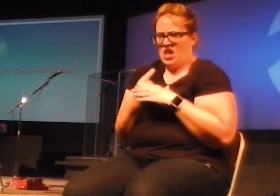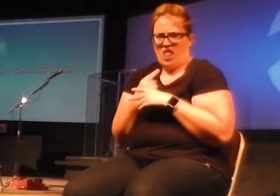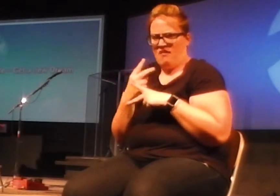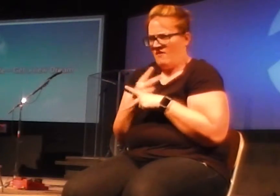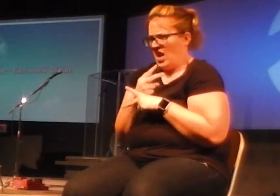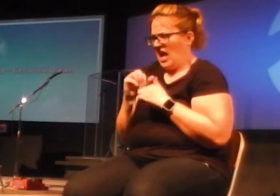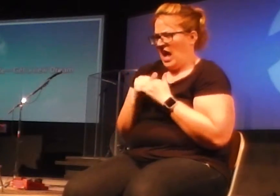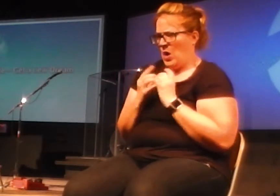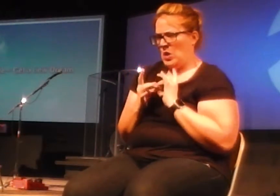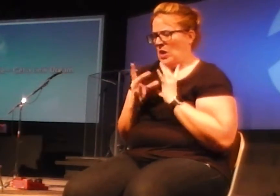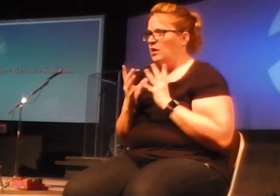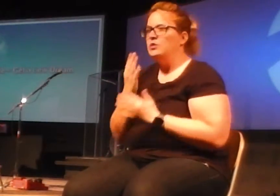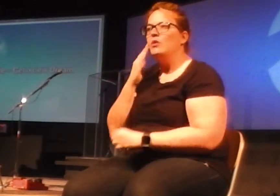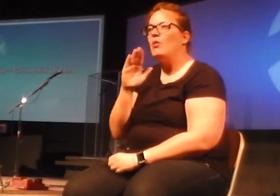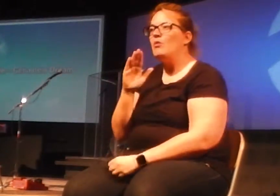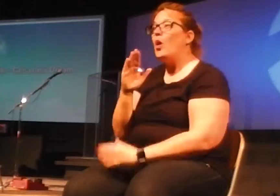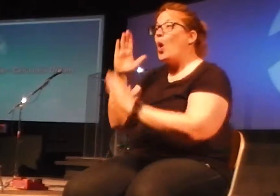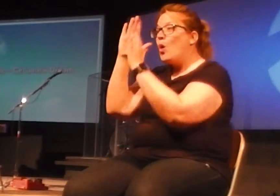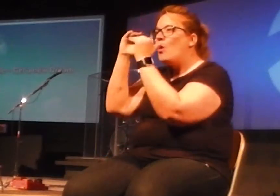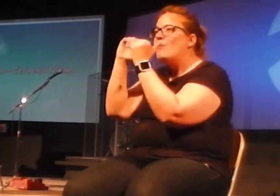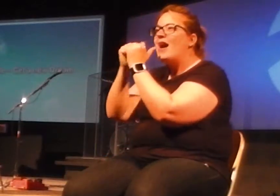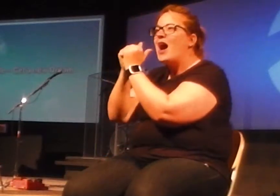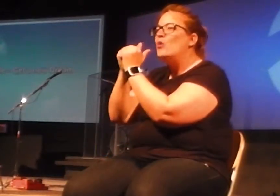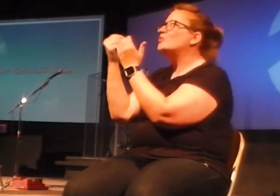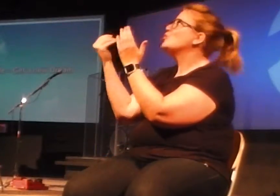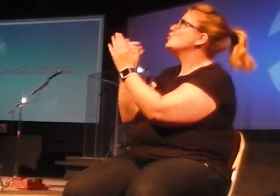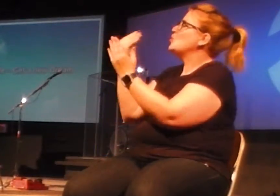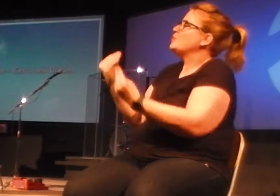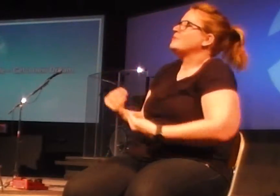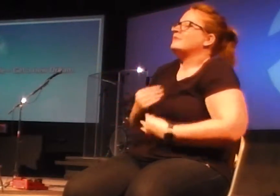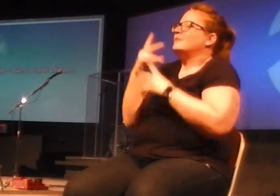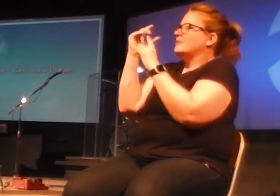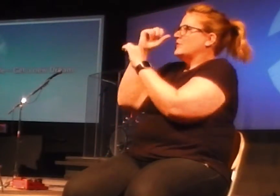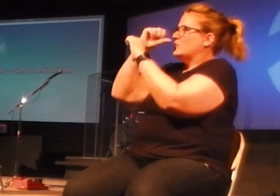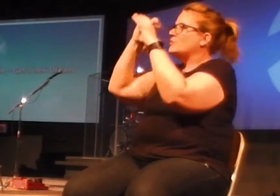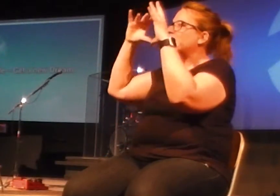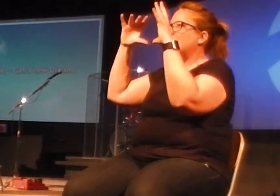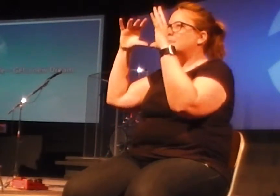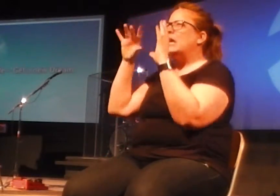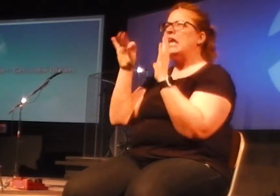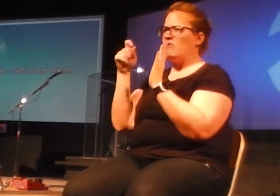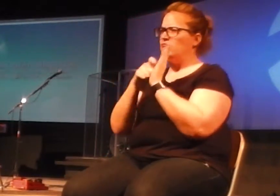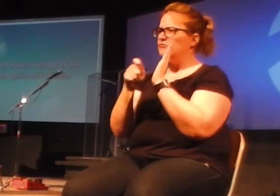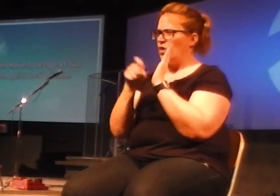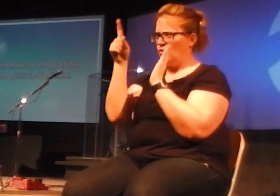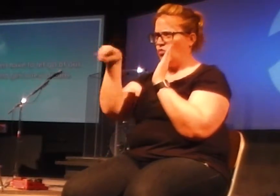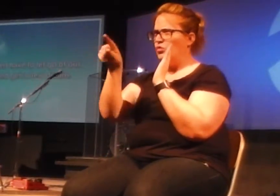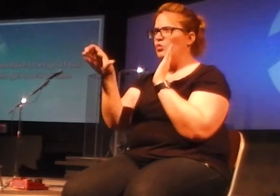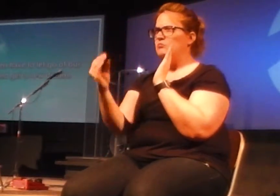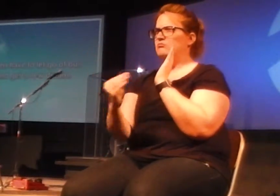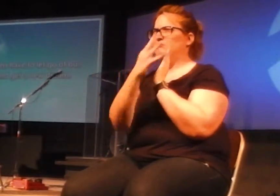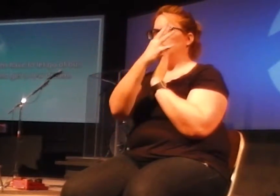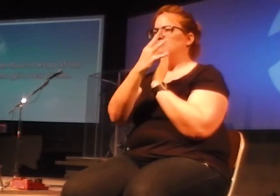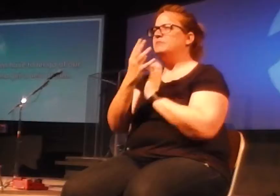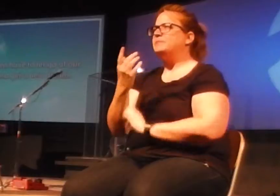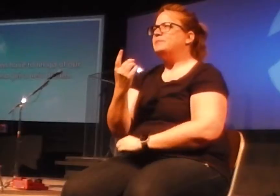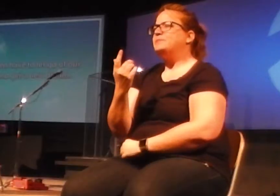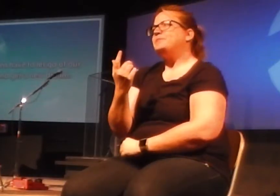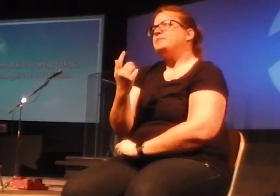Hope comes from getting a new dream when we're in midst of exile. If you're taking notes, I would just say it this way. In exile, we